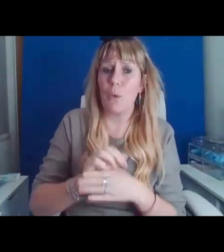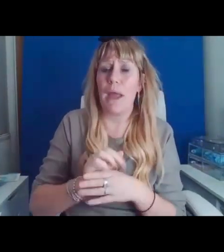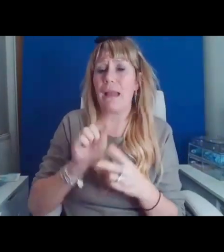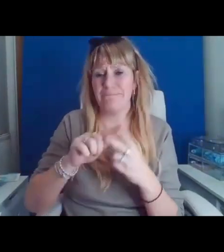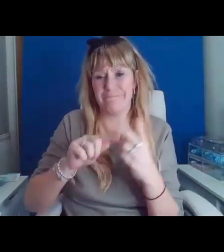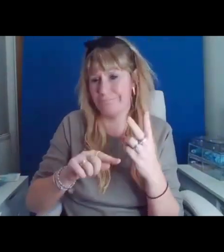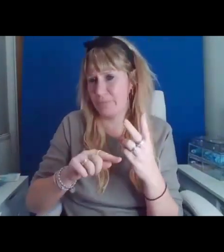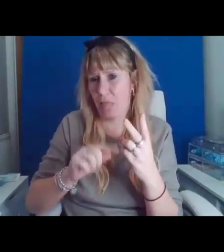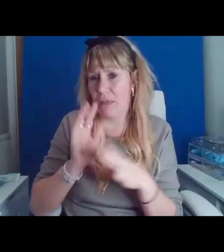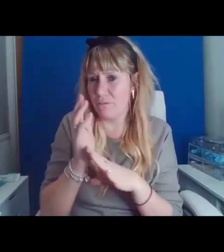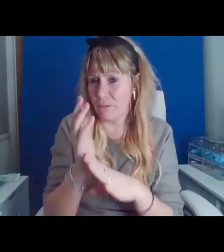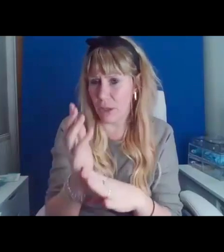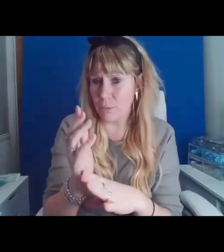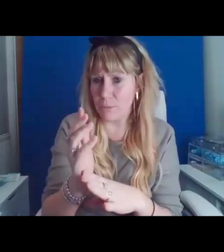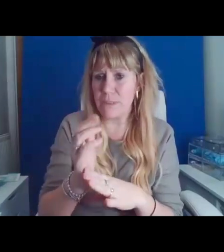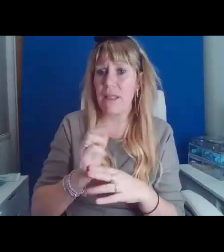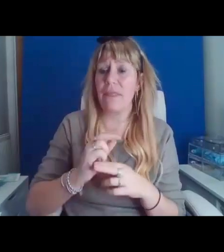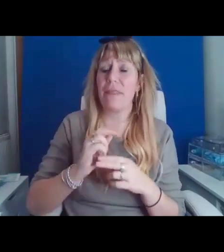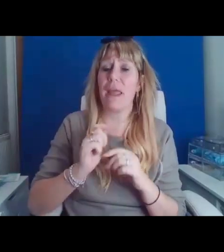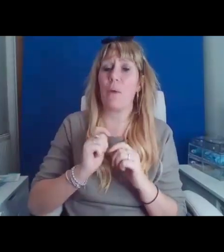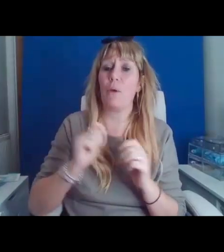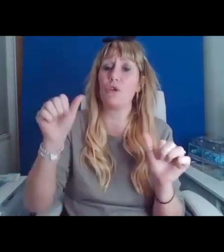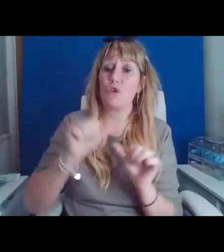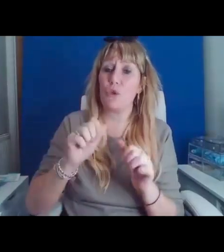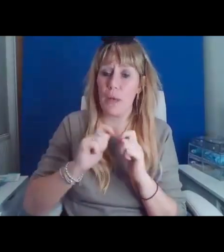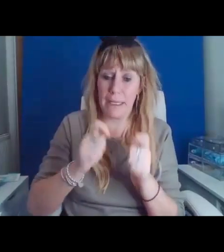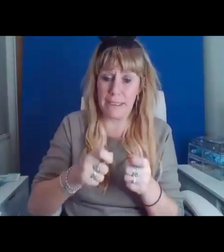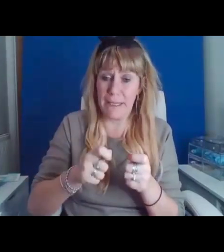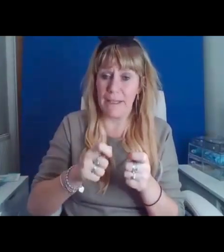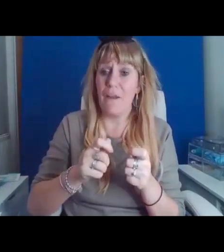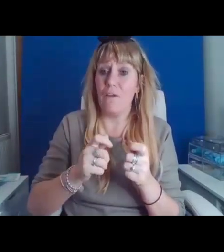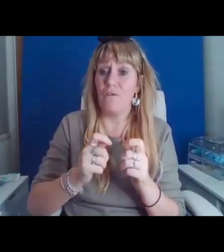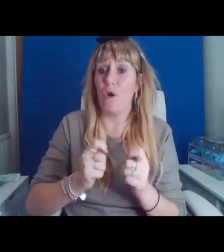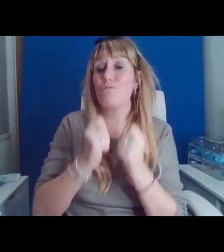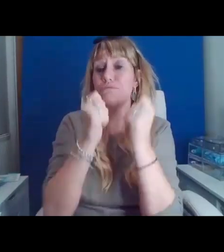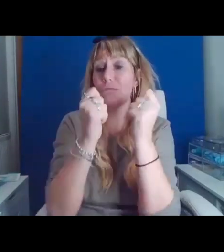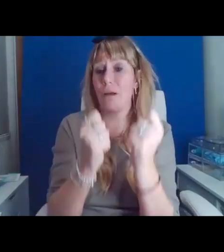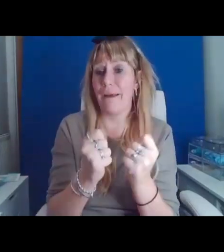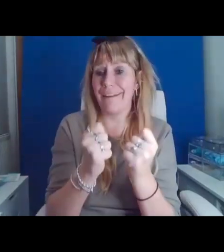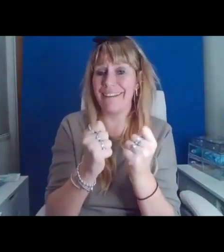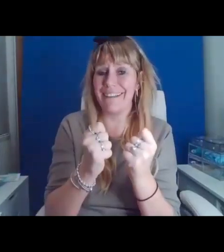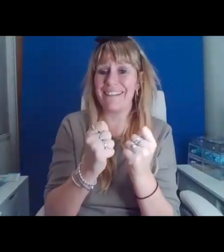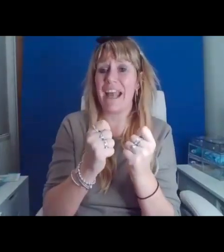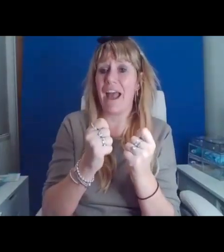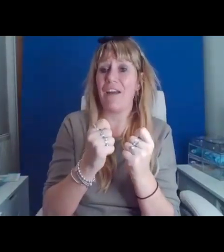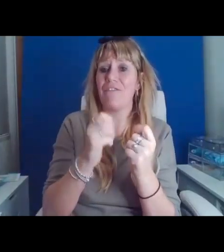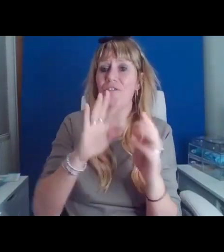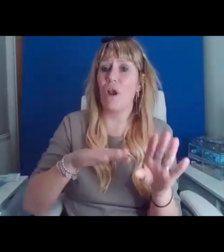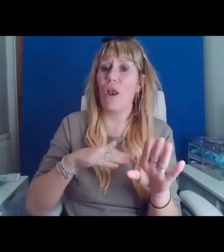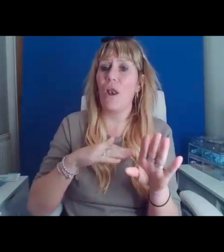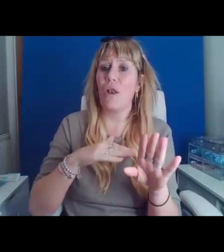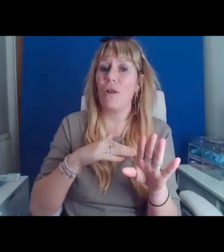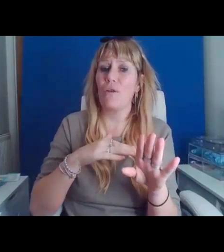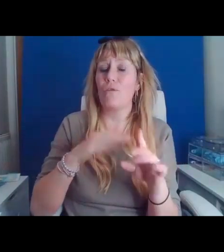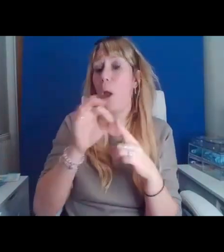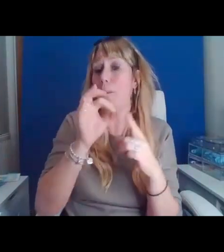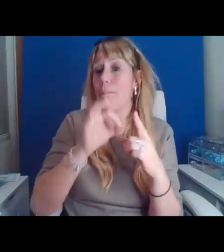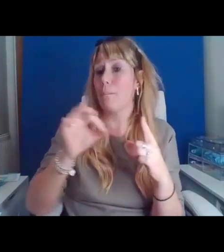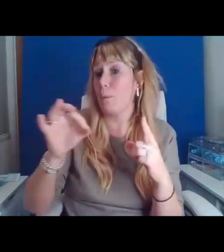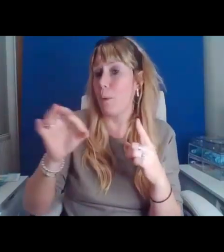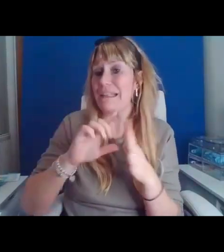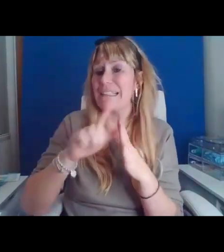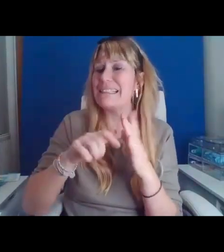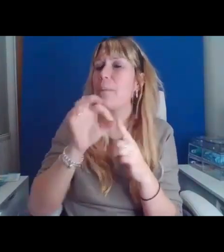shortlisted for the Zealous Amplify Prize and longlisted for the Disabled Poets Prize. So without further ado,